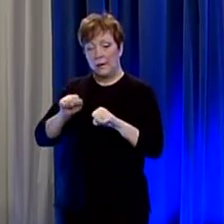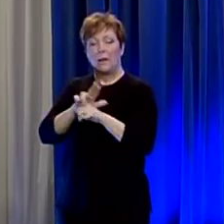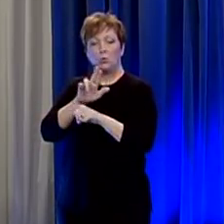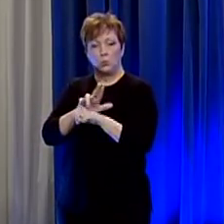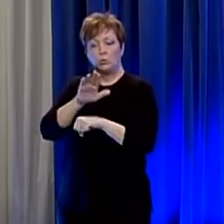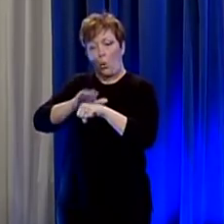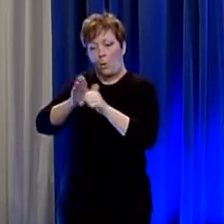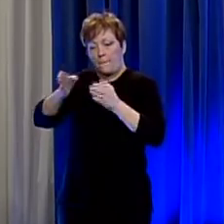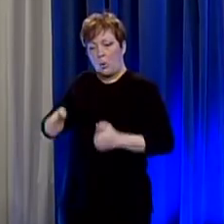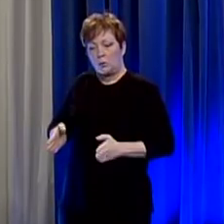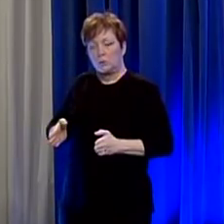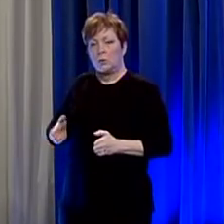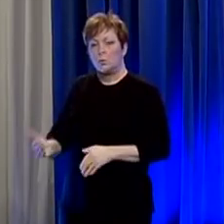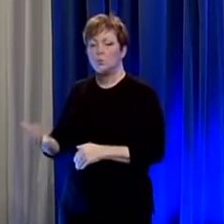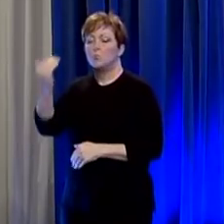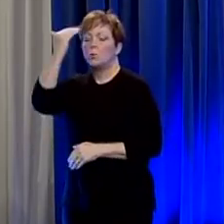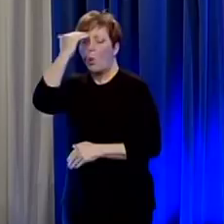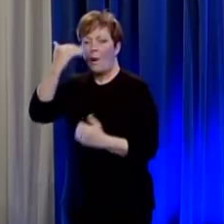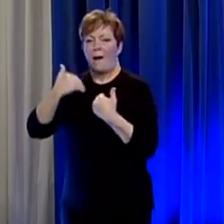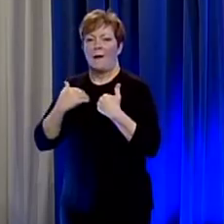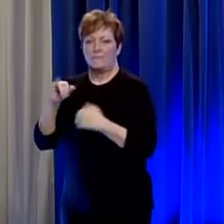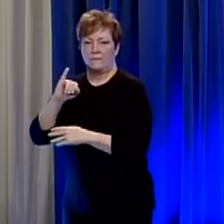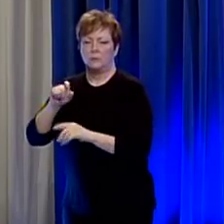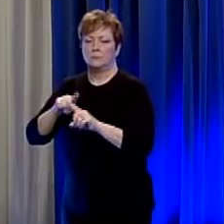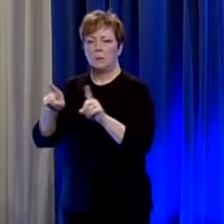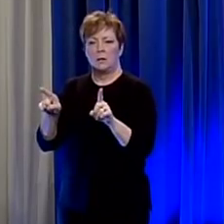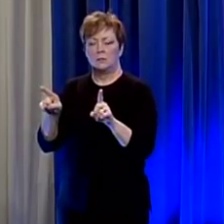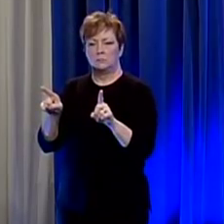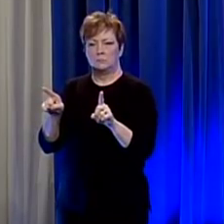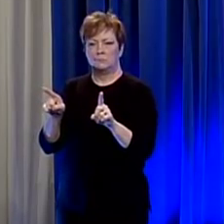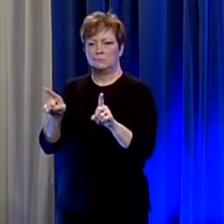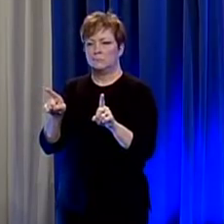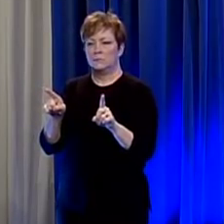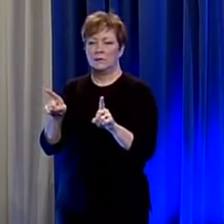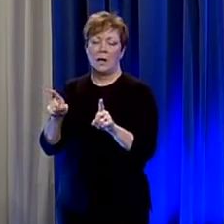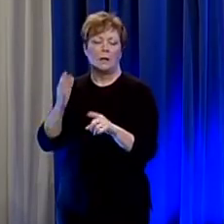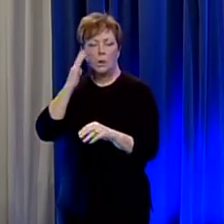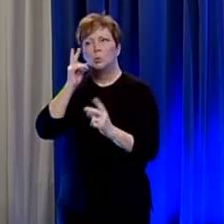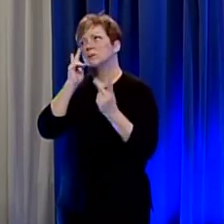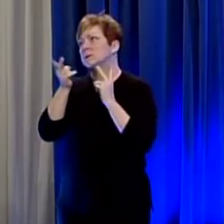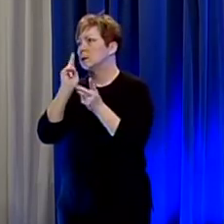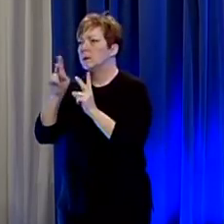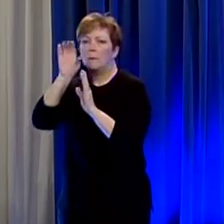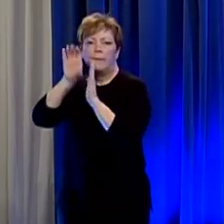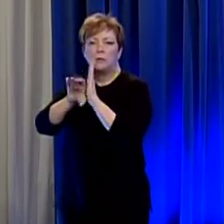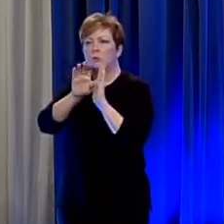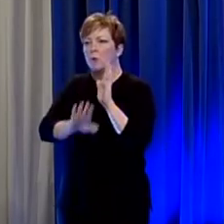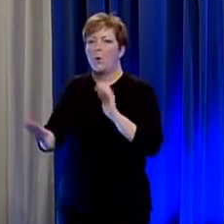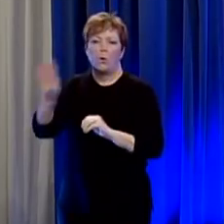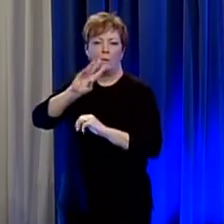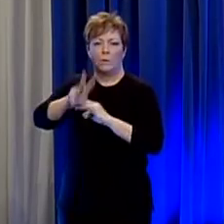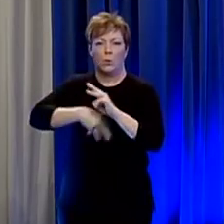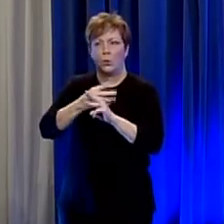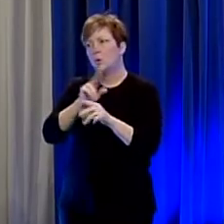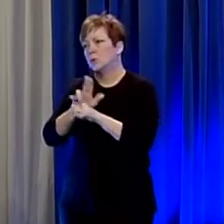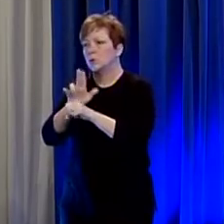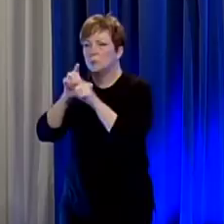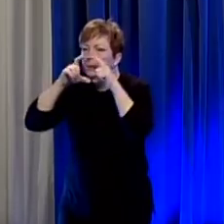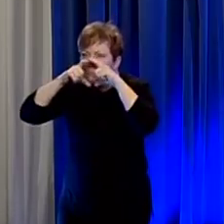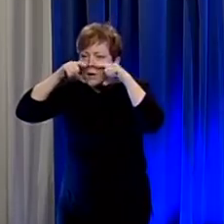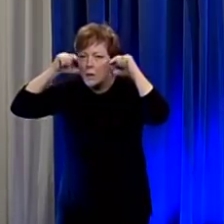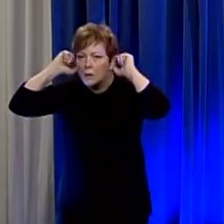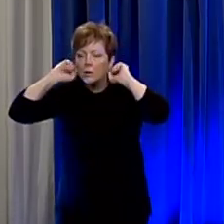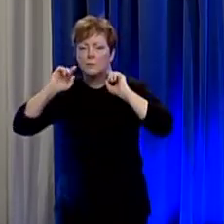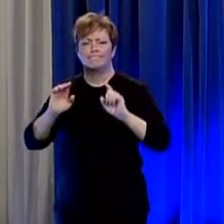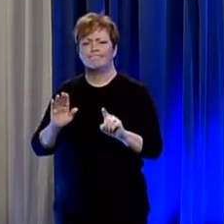be used on a person who's known to have an infection but otherwise in spite of all the pictures you see all over the world of people using these masks there's